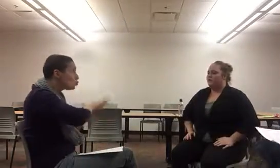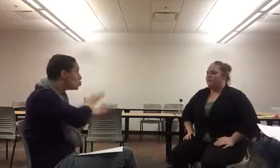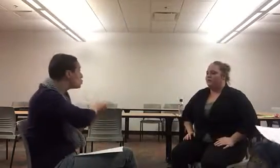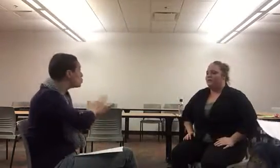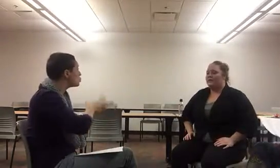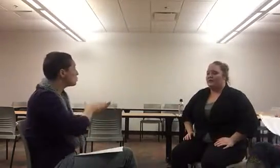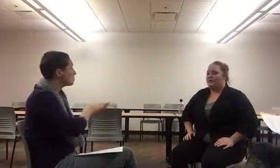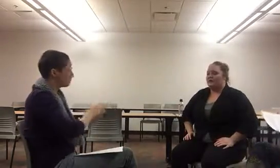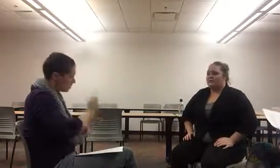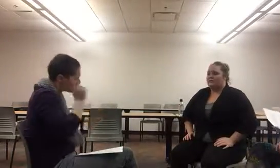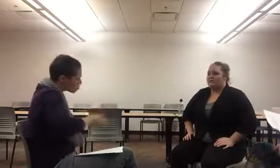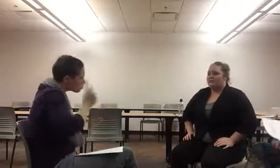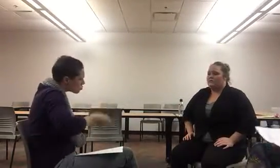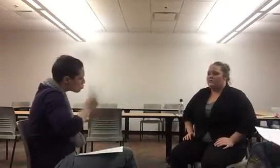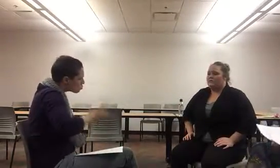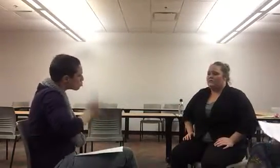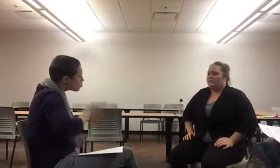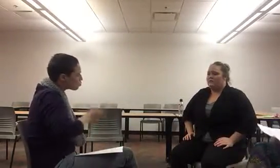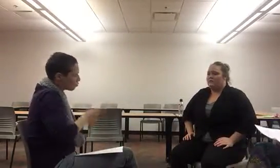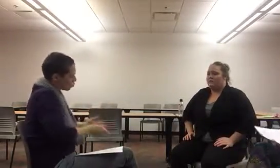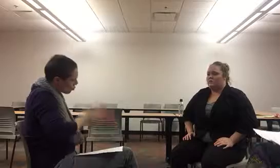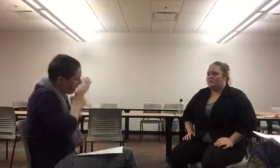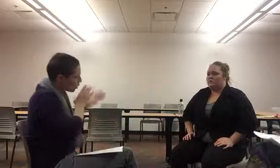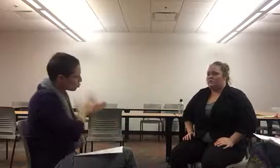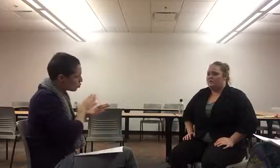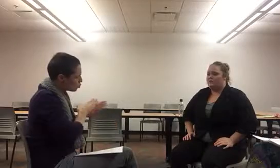And there would really be laws for, you know, kids in schools...